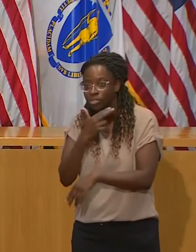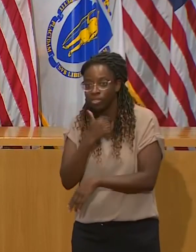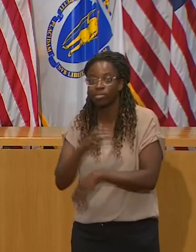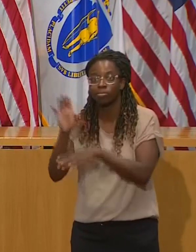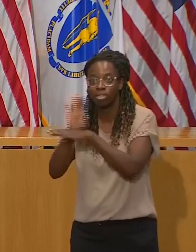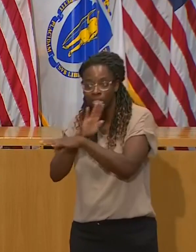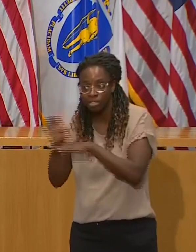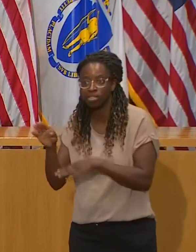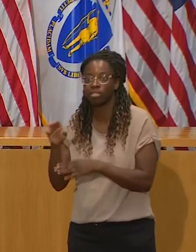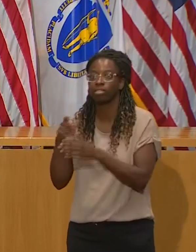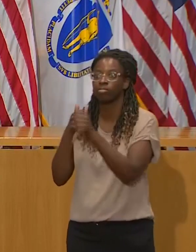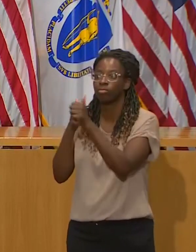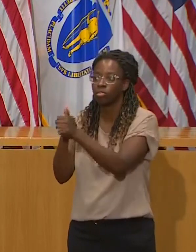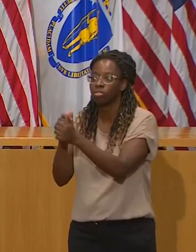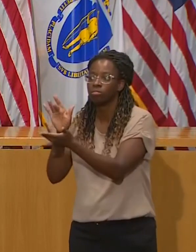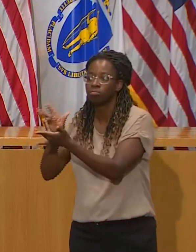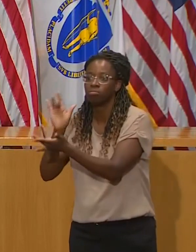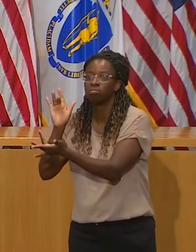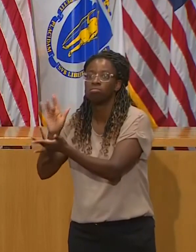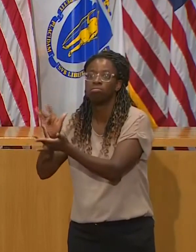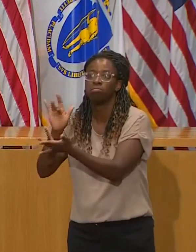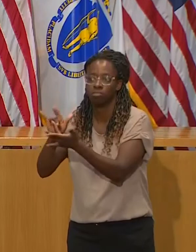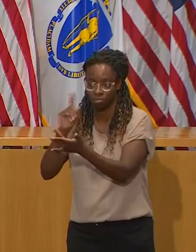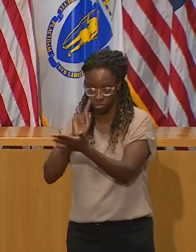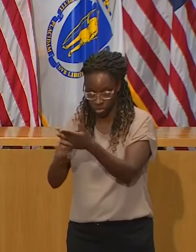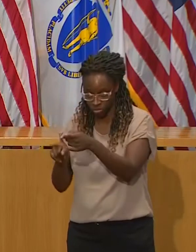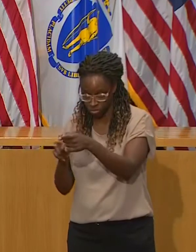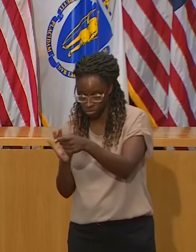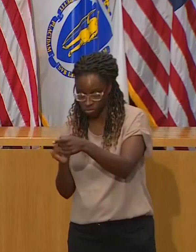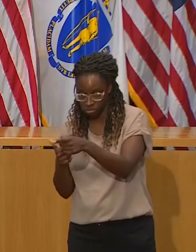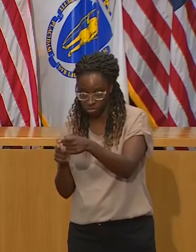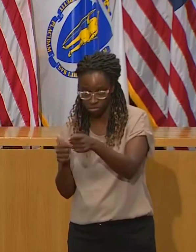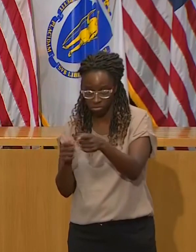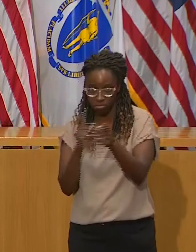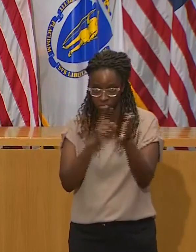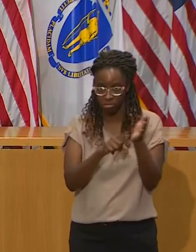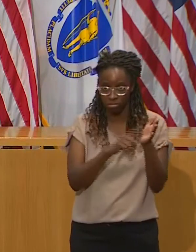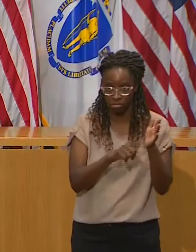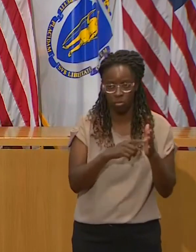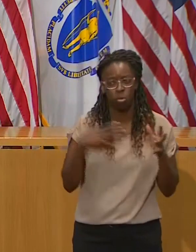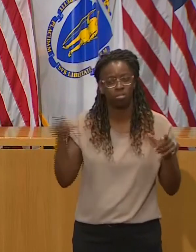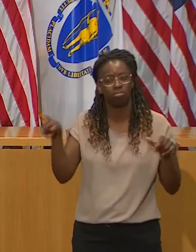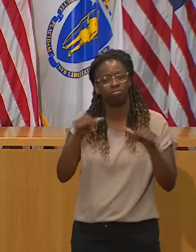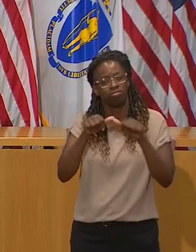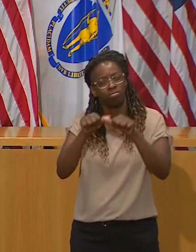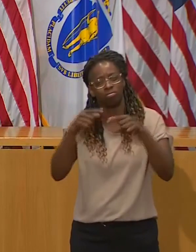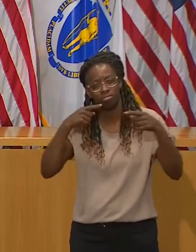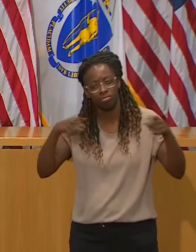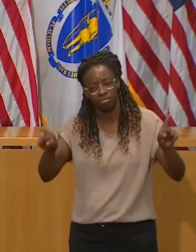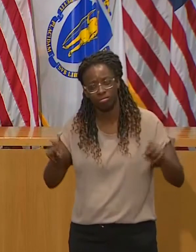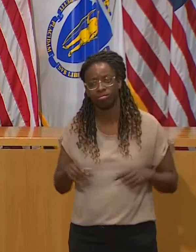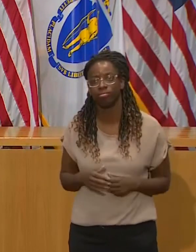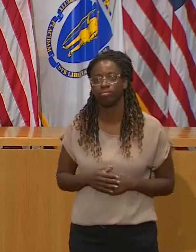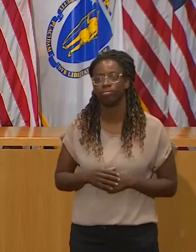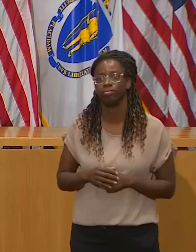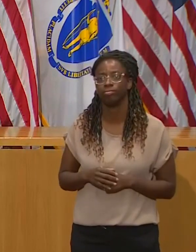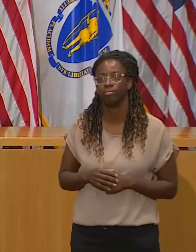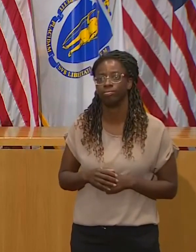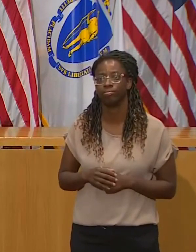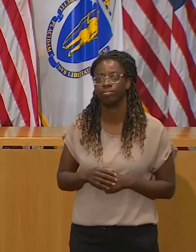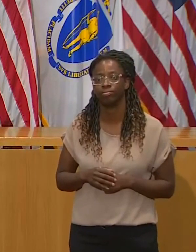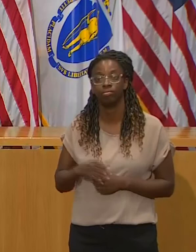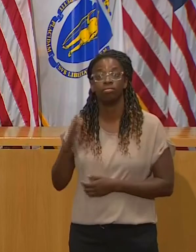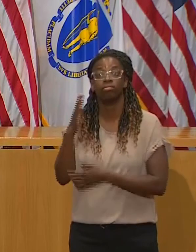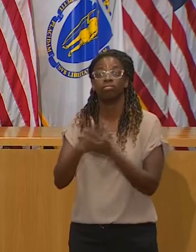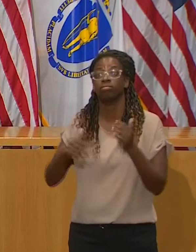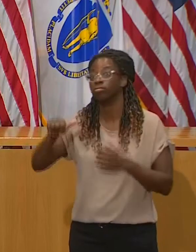we've been doing, which has been successful in many cases. And a lot of the work that's being done by the CEIT program, which is for